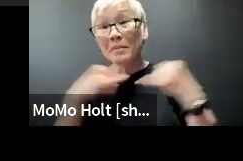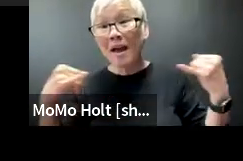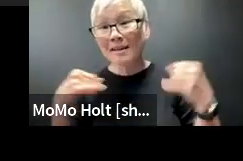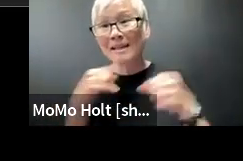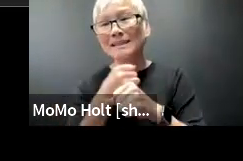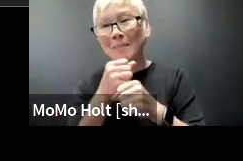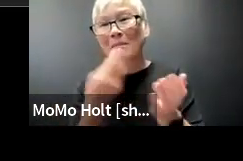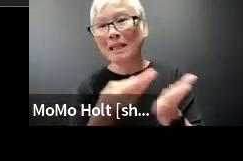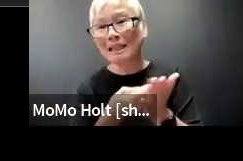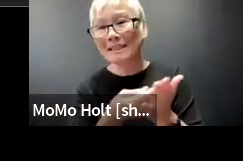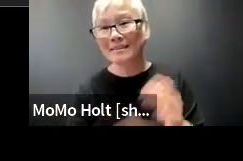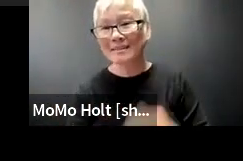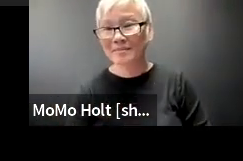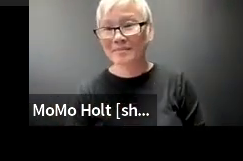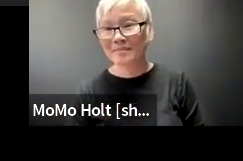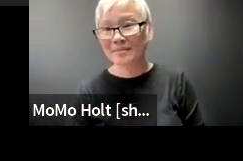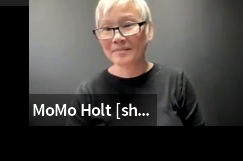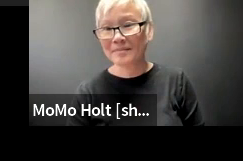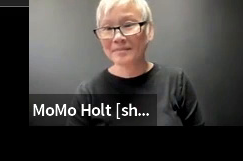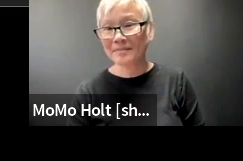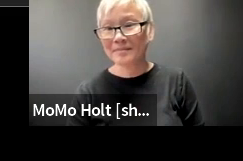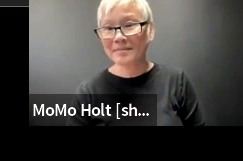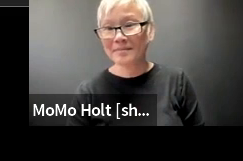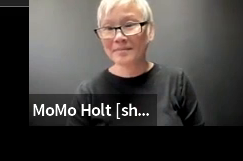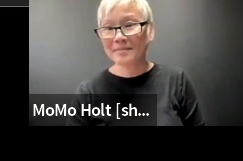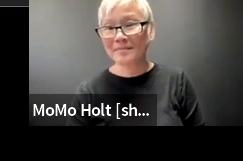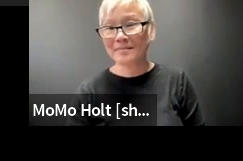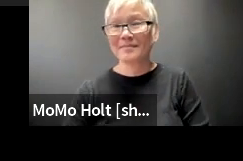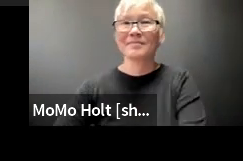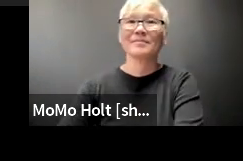art and at the bottom line it's about making money